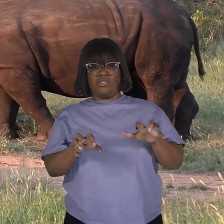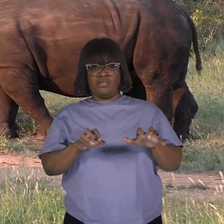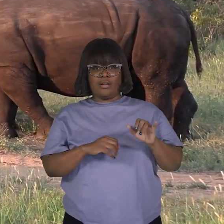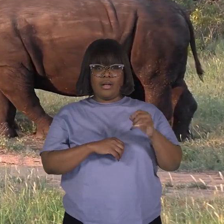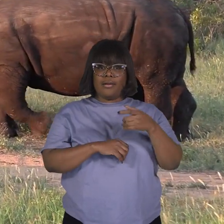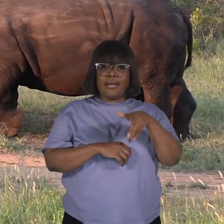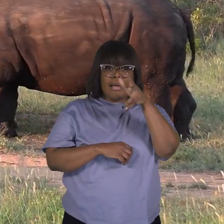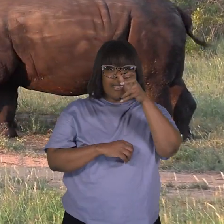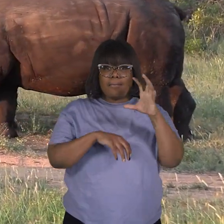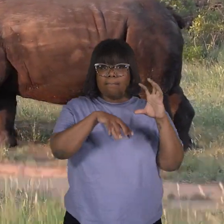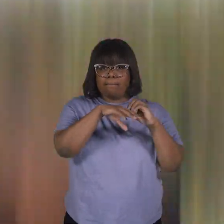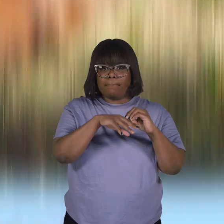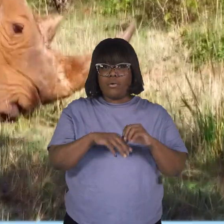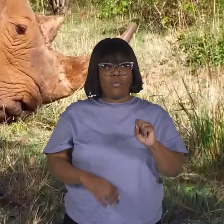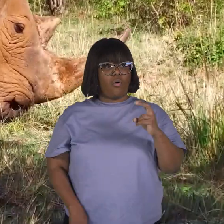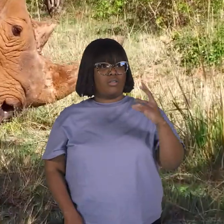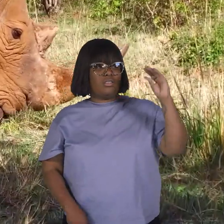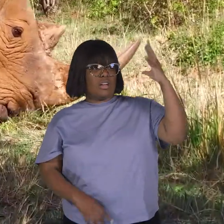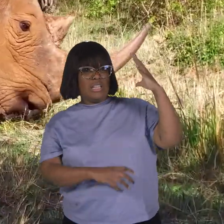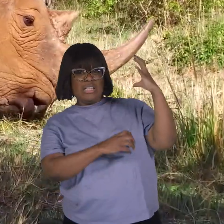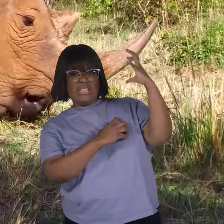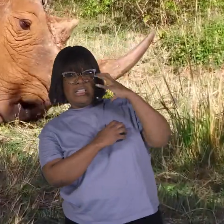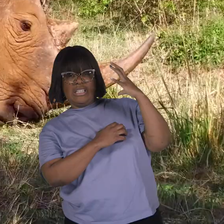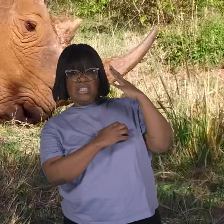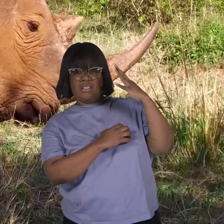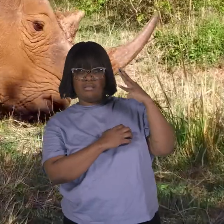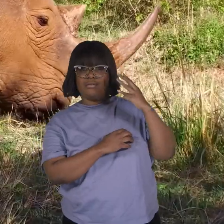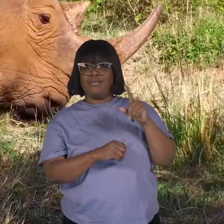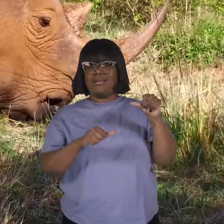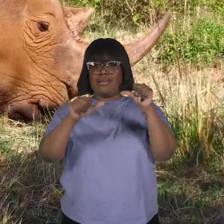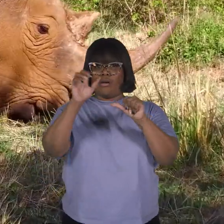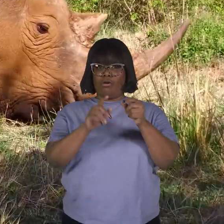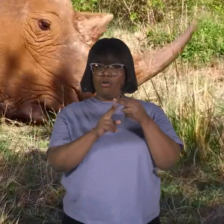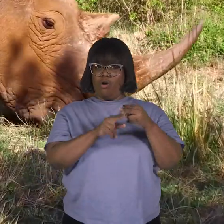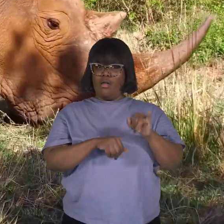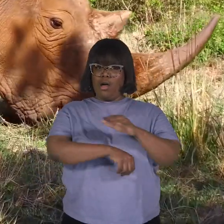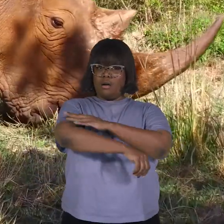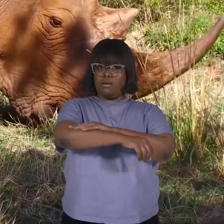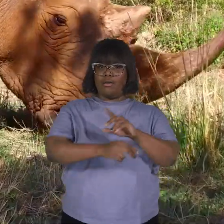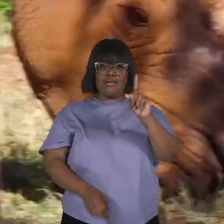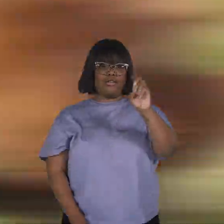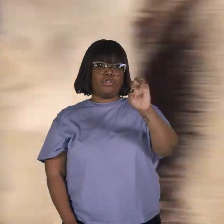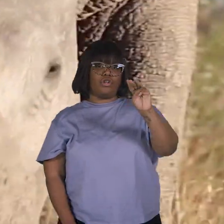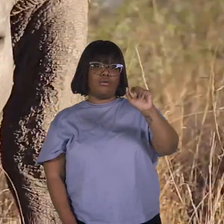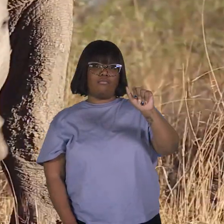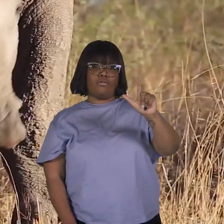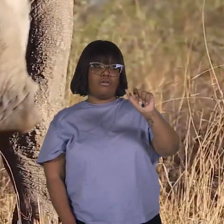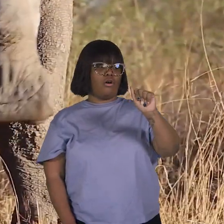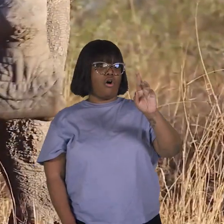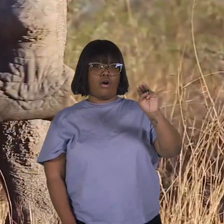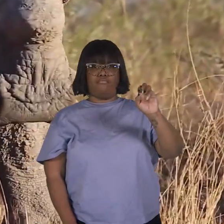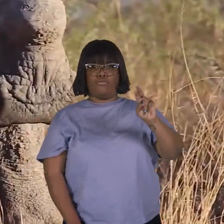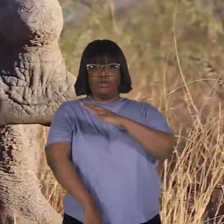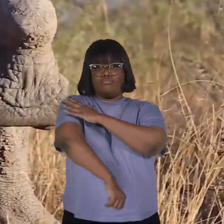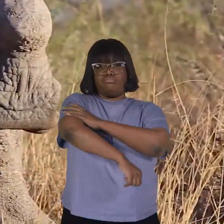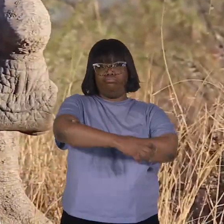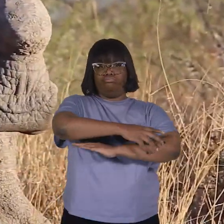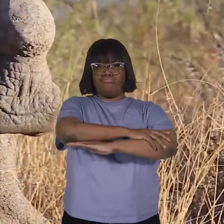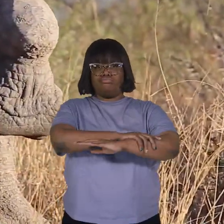the harsh sun. Scientists call this unique skin dermal armor. Rhinos also have incredible